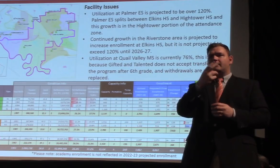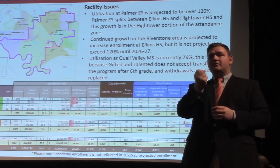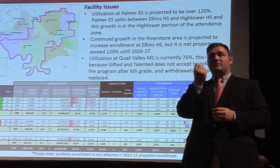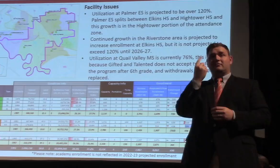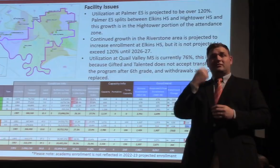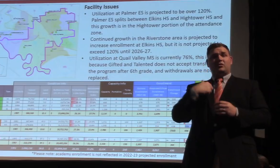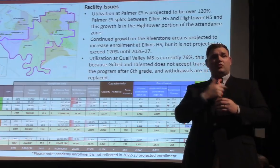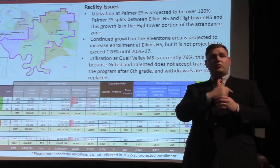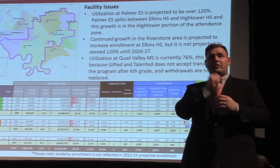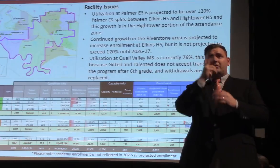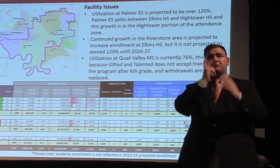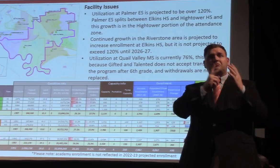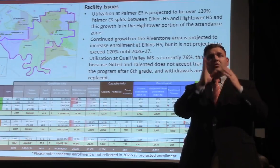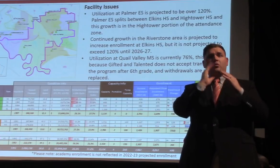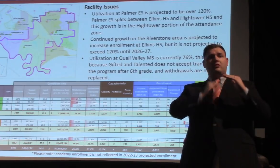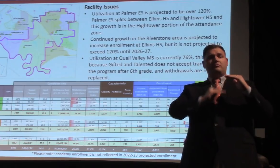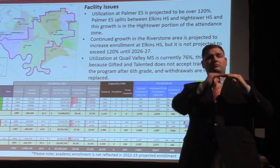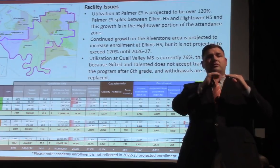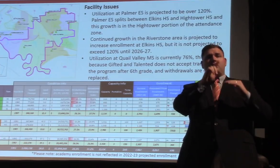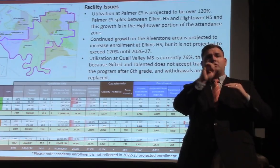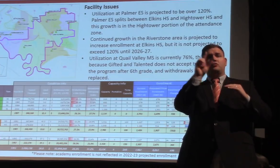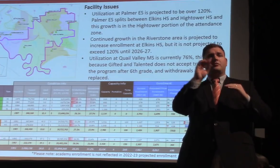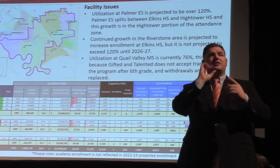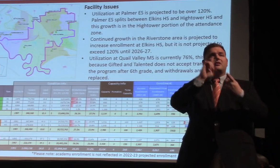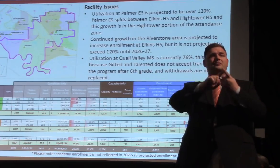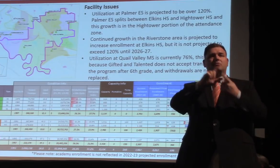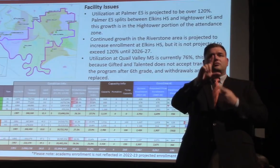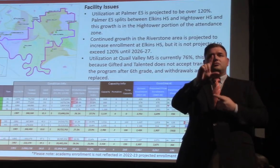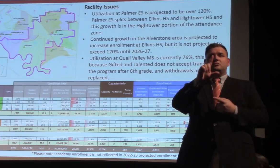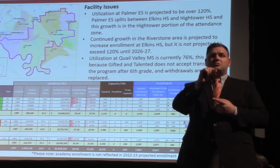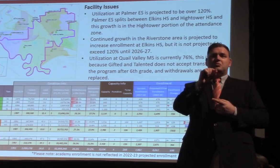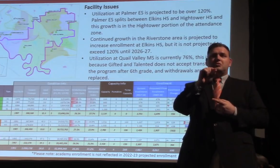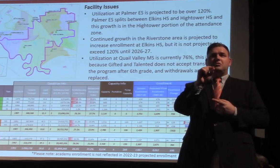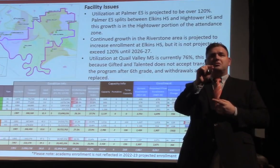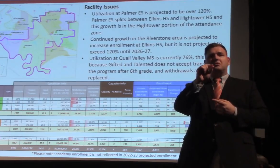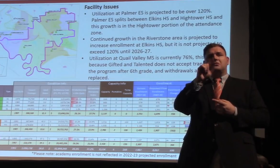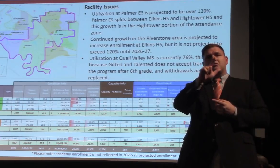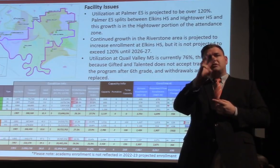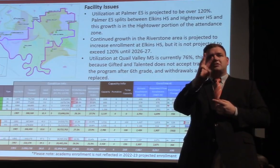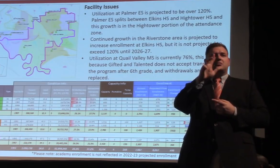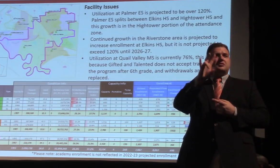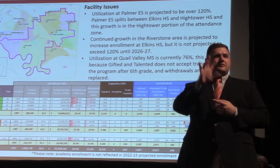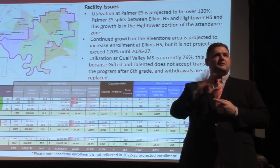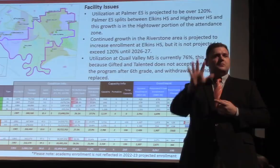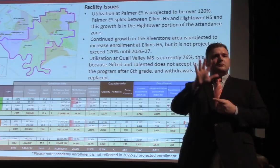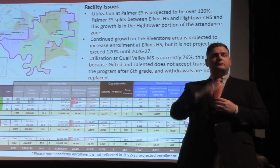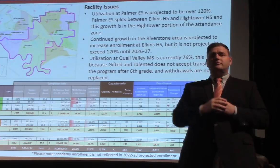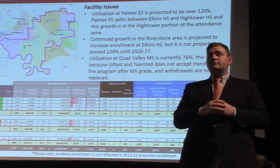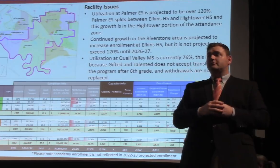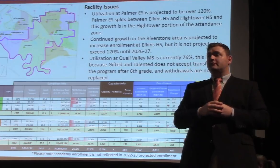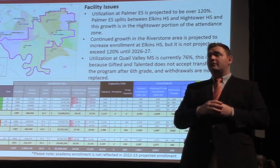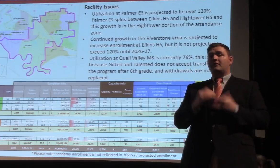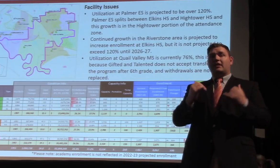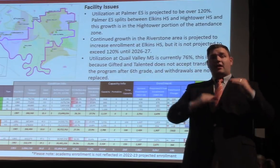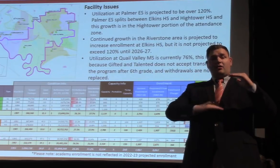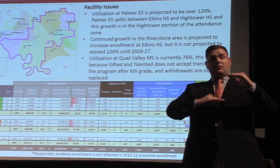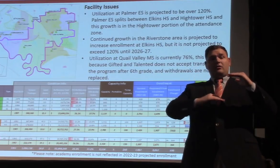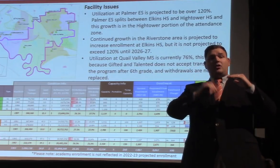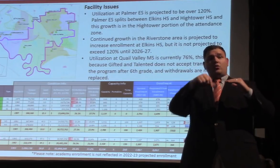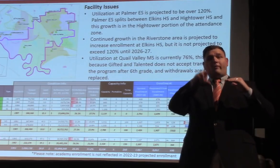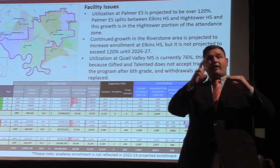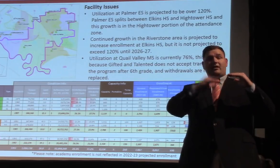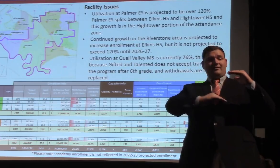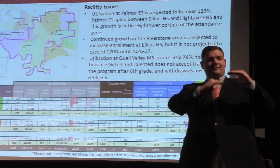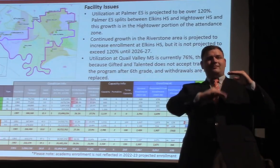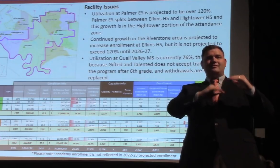over-utilization of 120% until 2026-27. Utilization at Quail Valley is currently at 76%. And it's